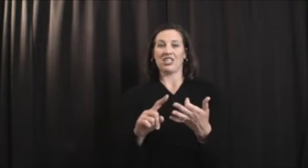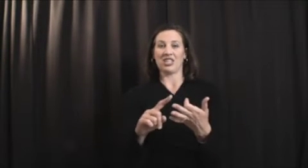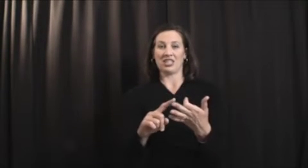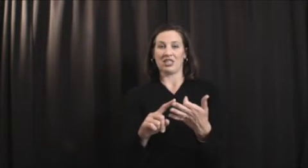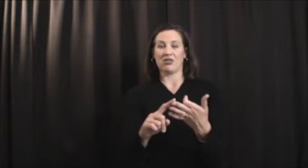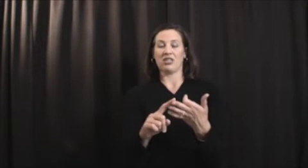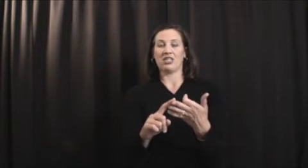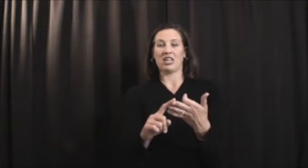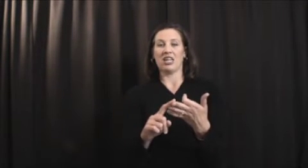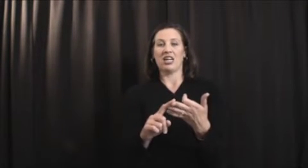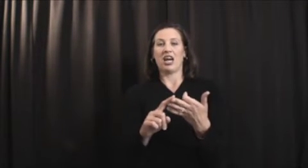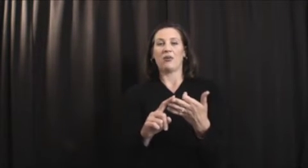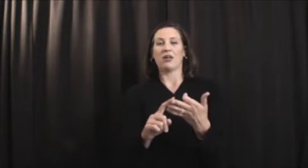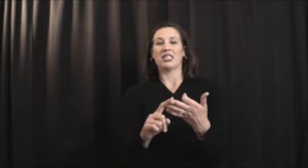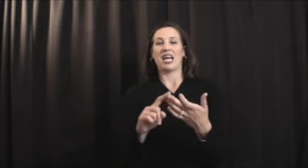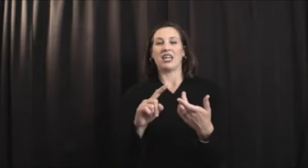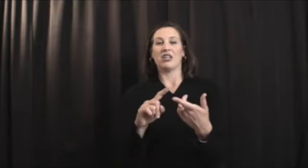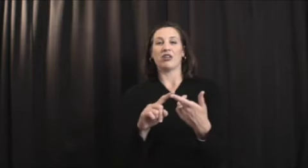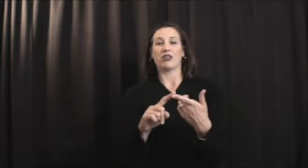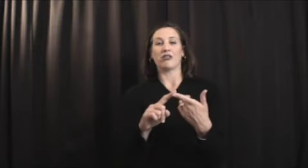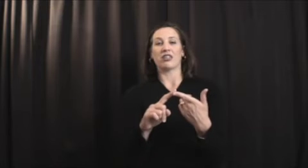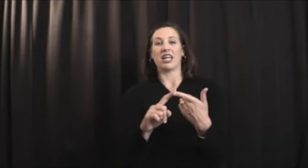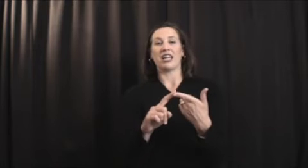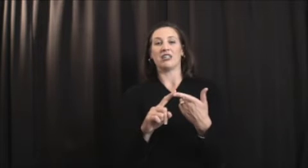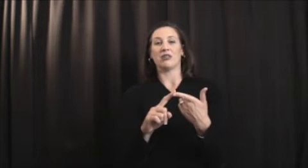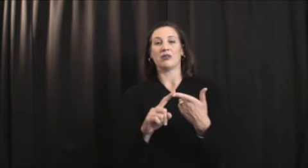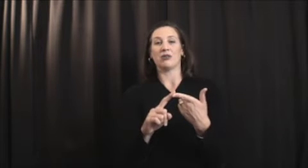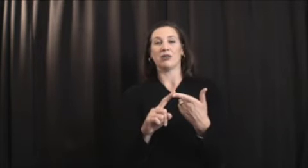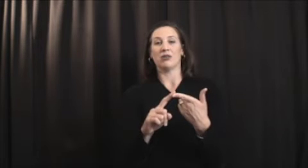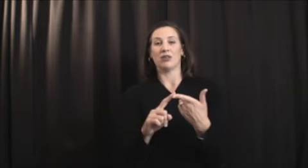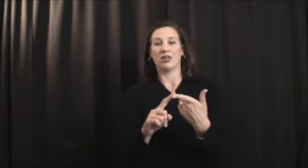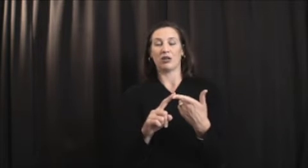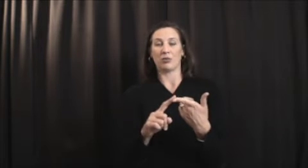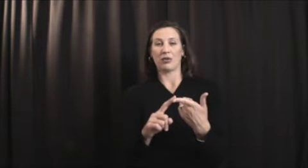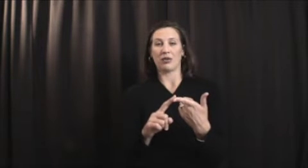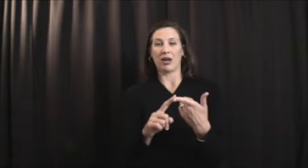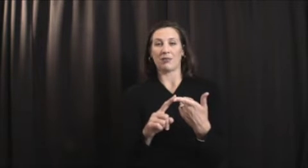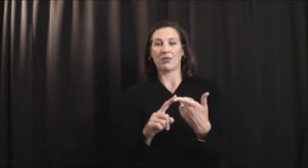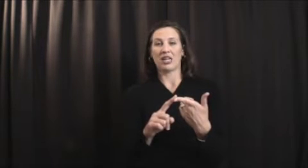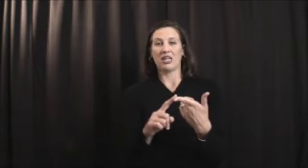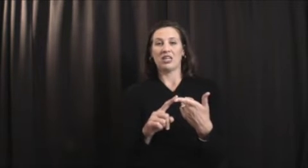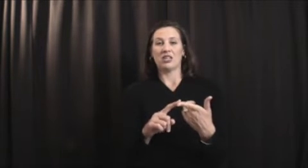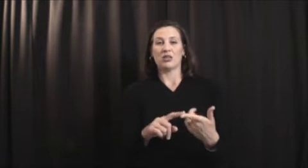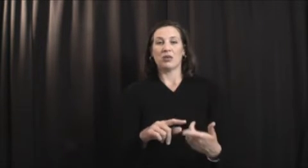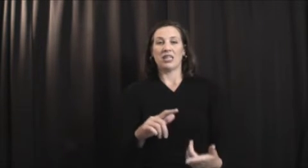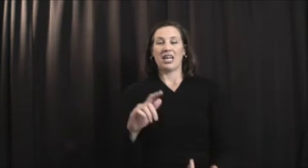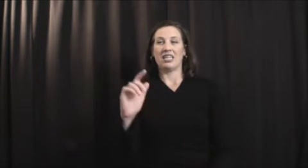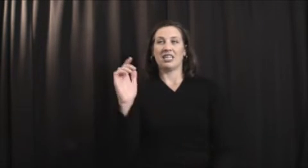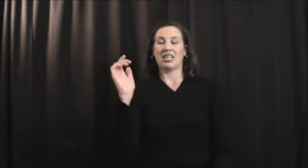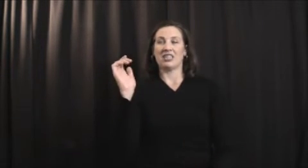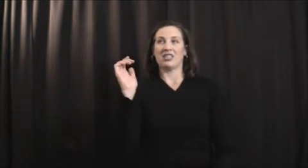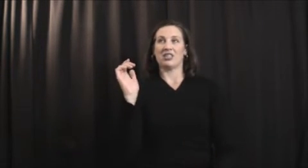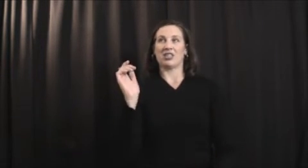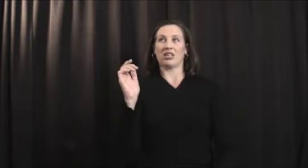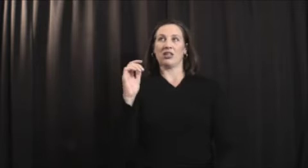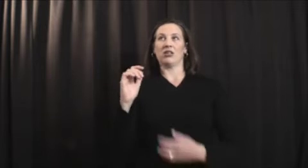and the stretching, I want to add a nerve glide to your program. So what that entails is you're going to